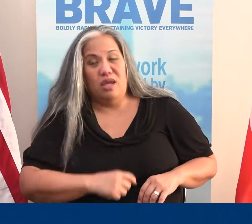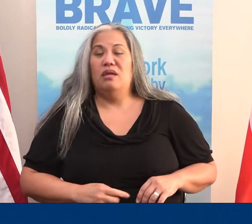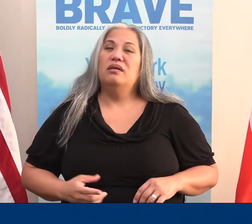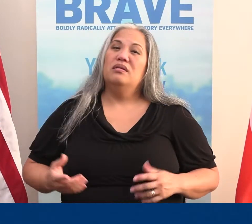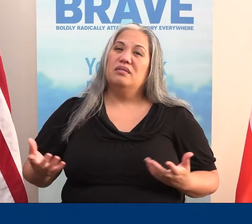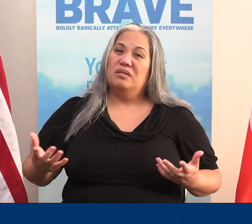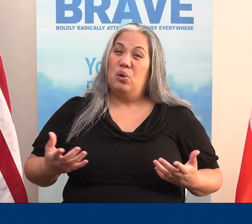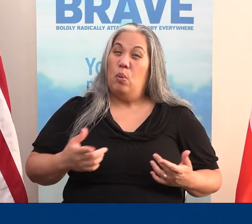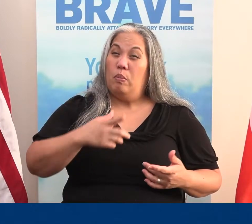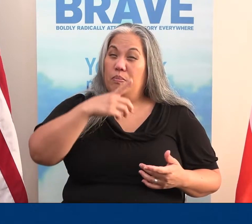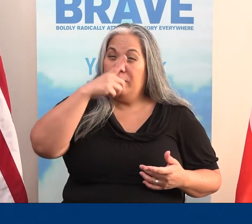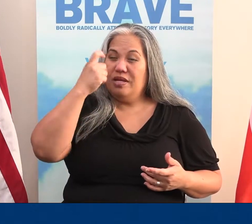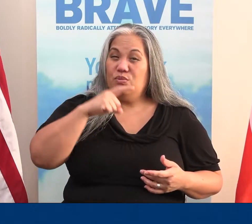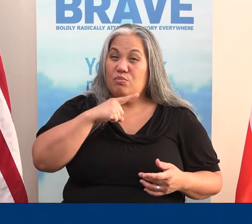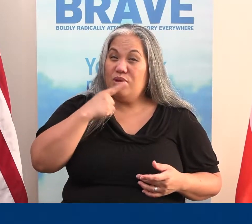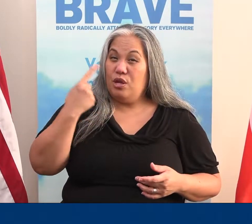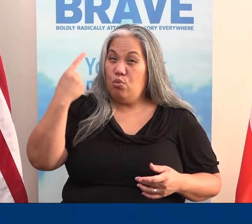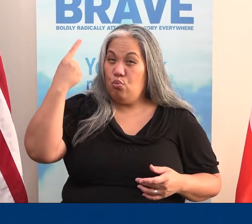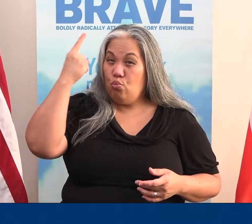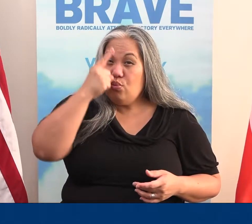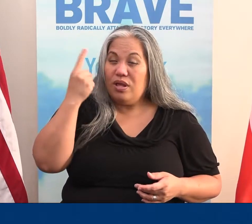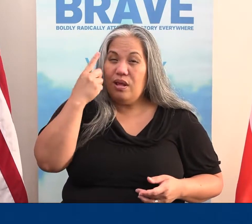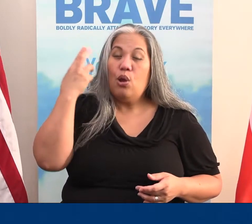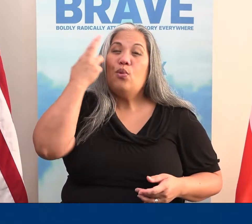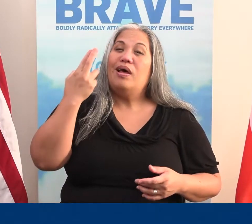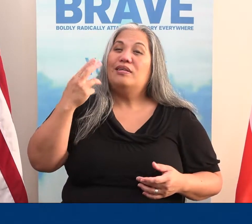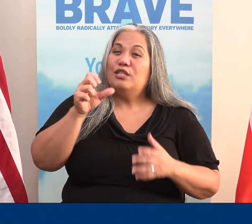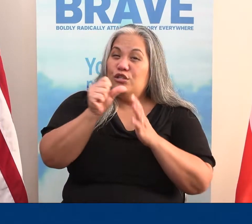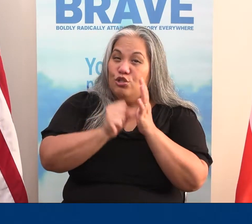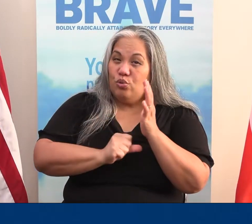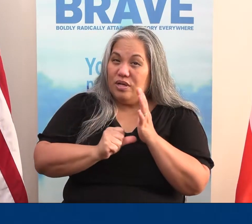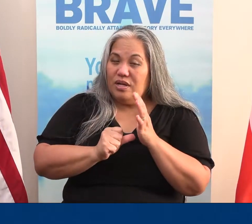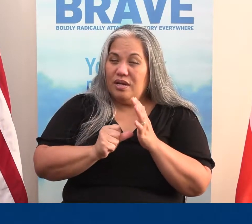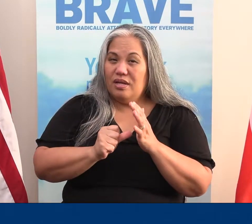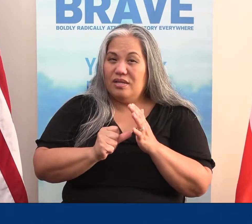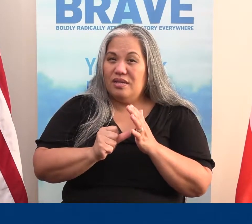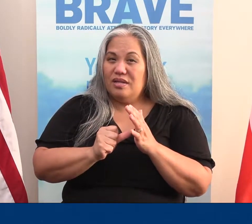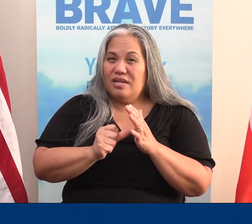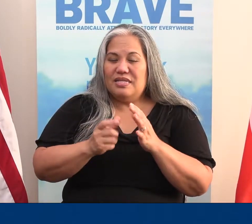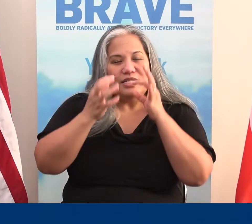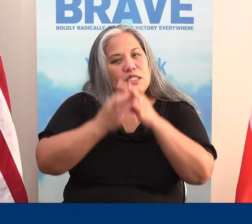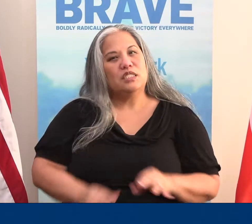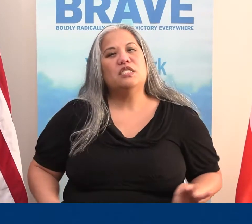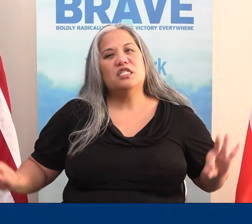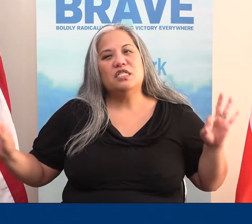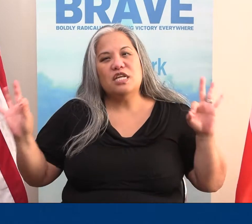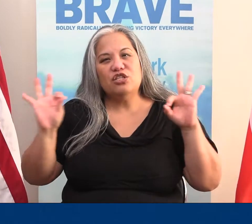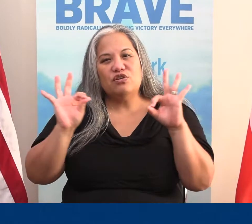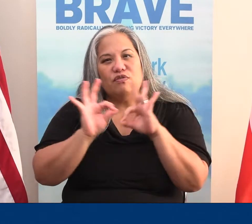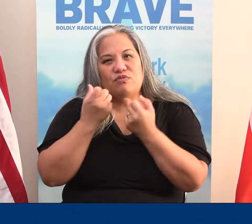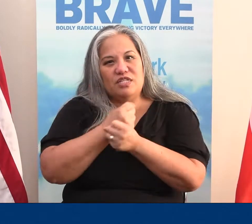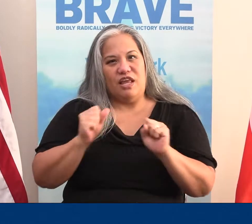Because we realize that the surgery is essential for saving our life.